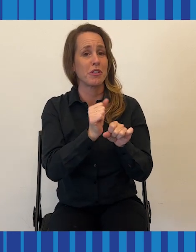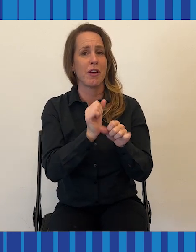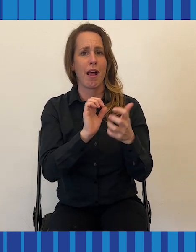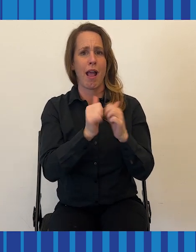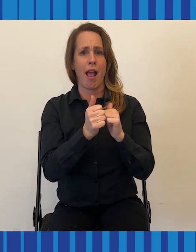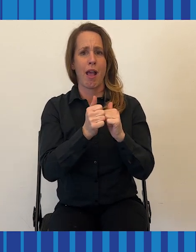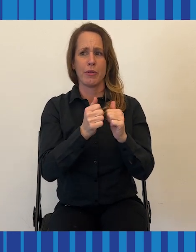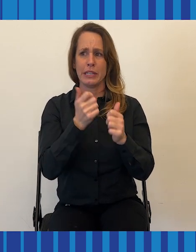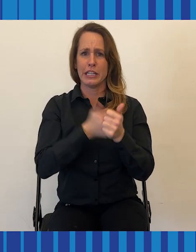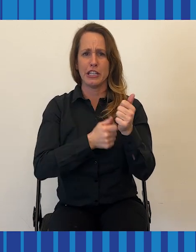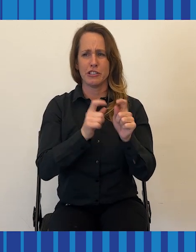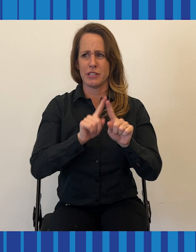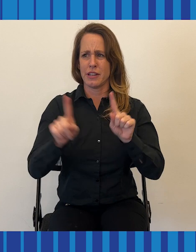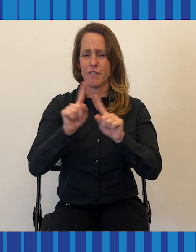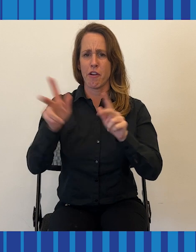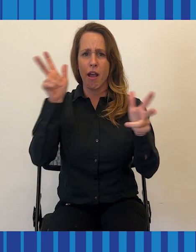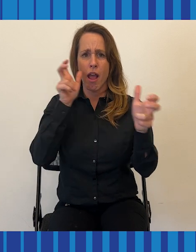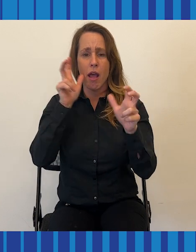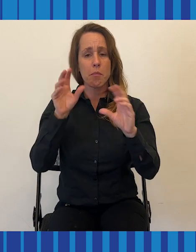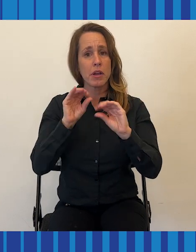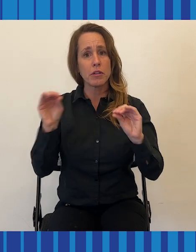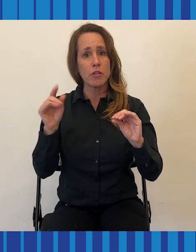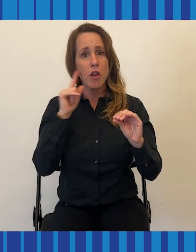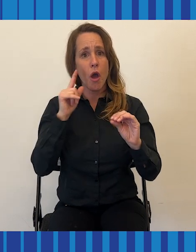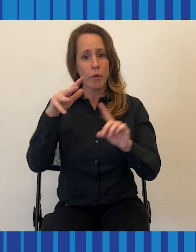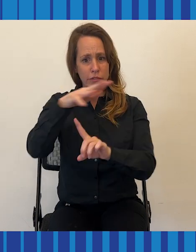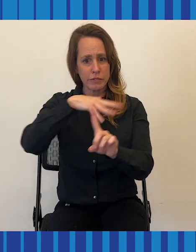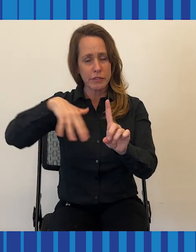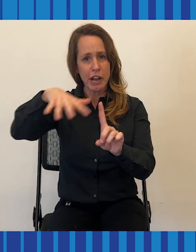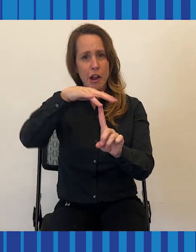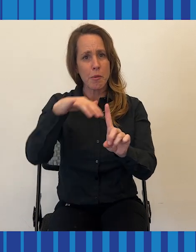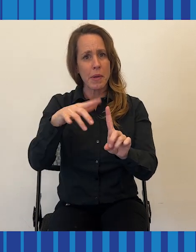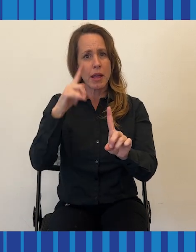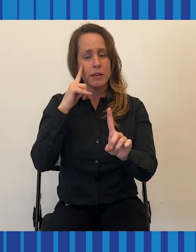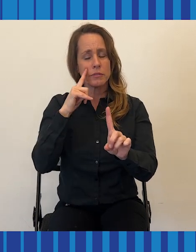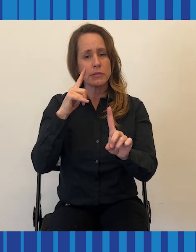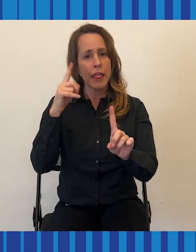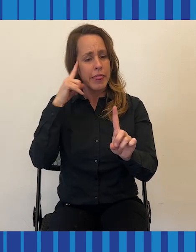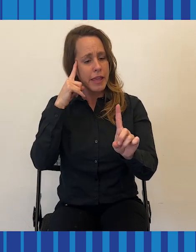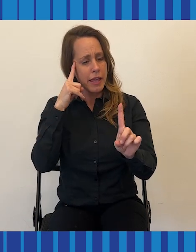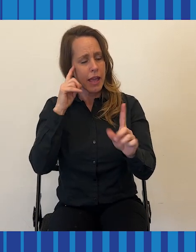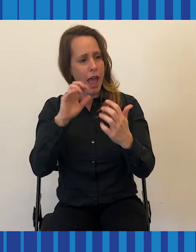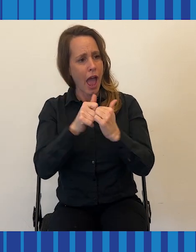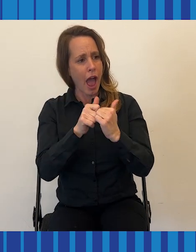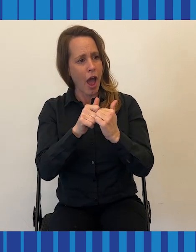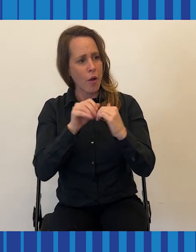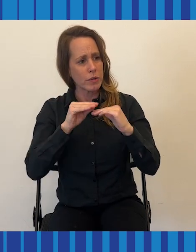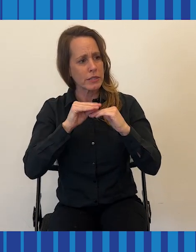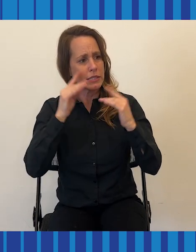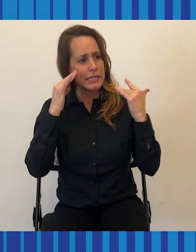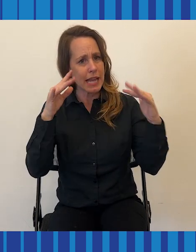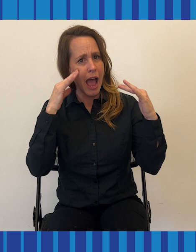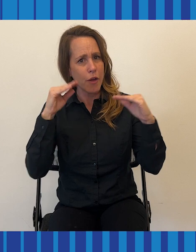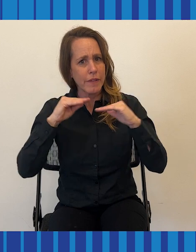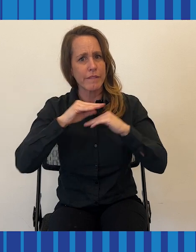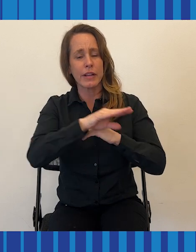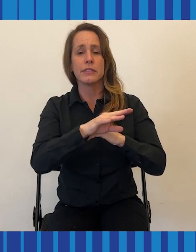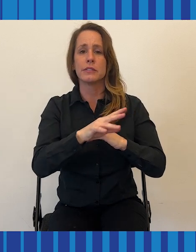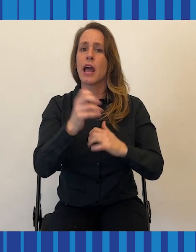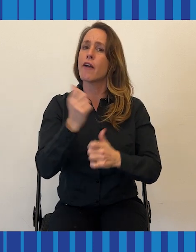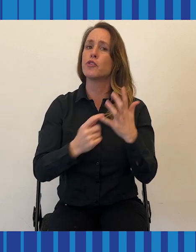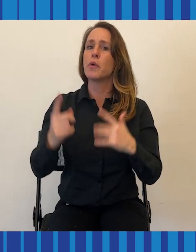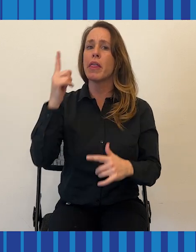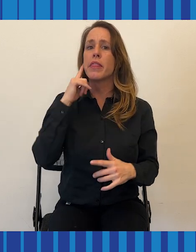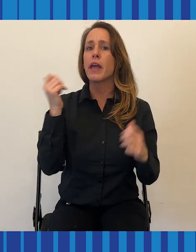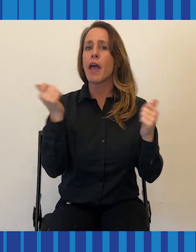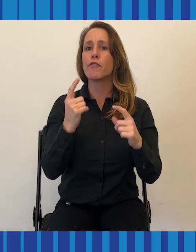hearing in some way, what you find is that none of them seem to think about this. They all accept the idea of a